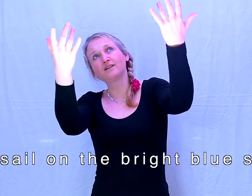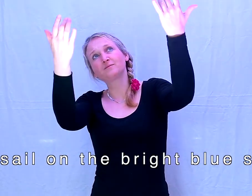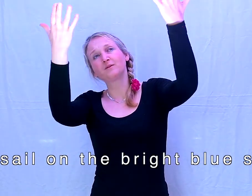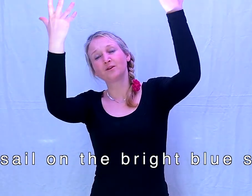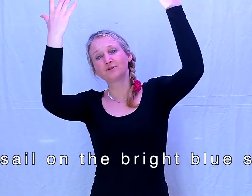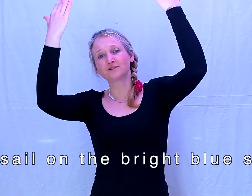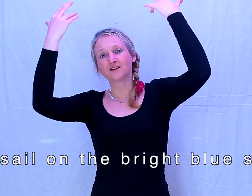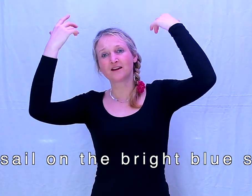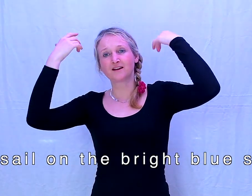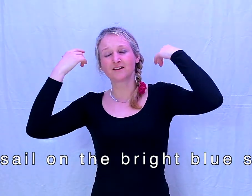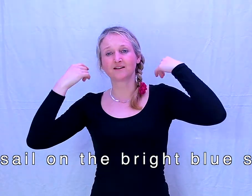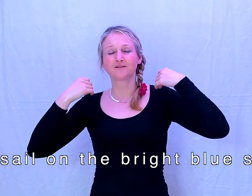blue sea.